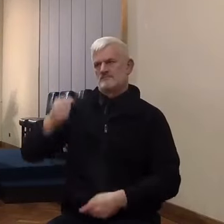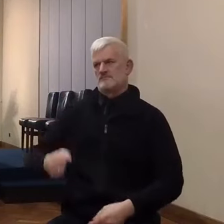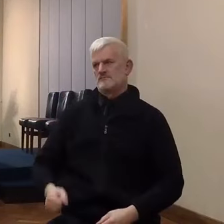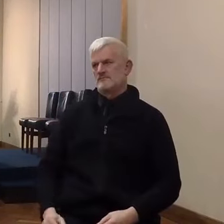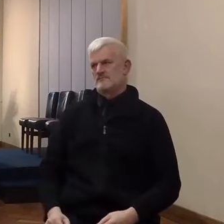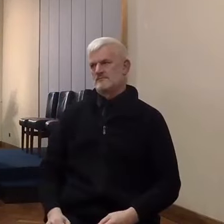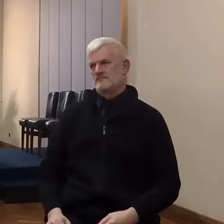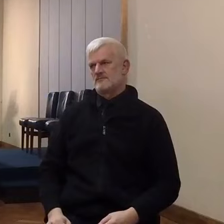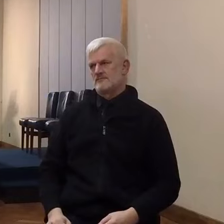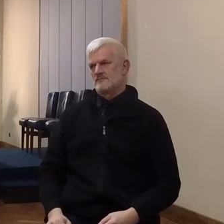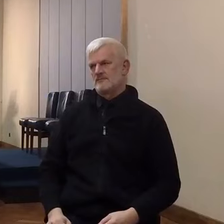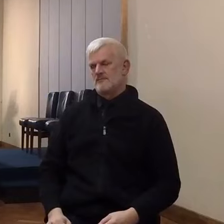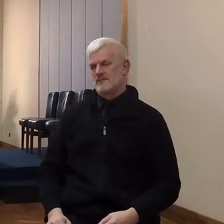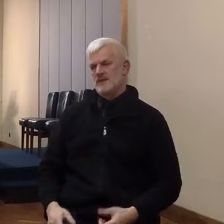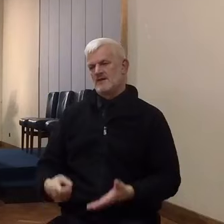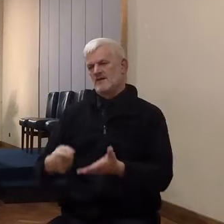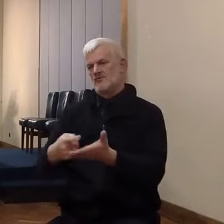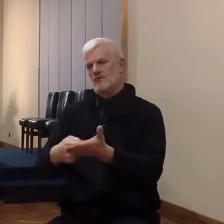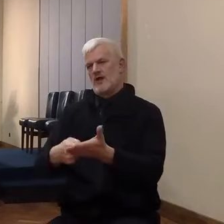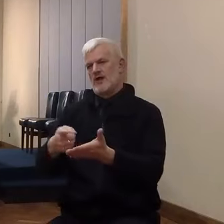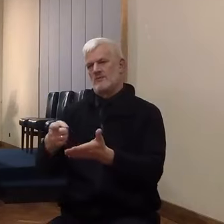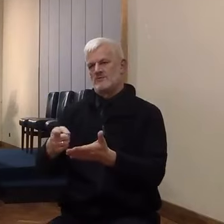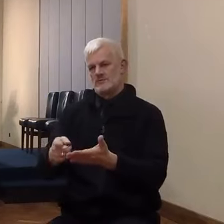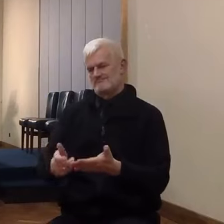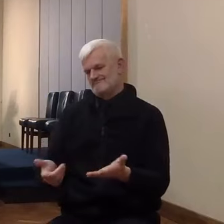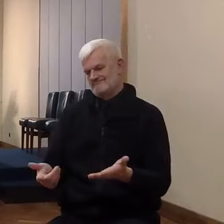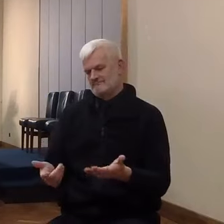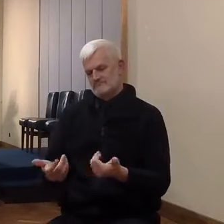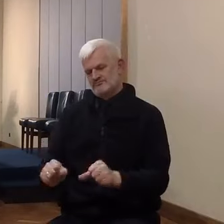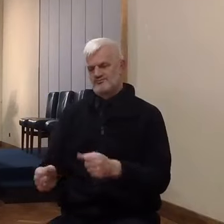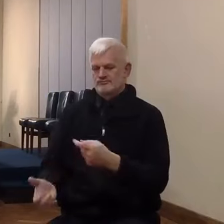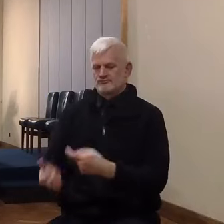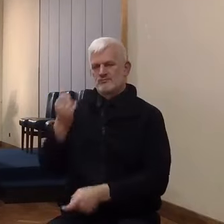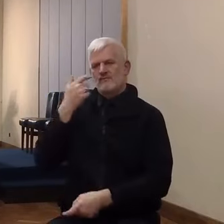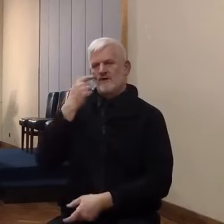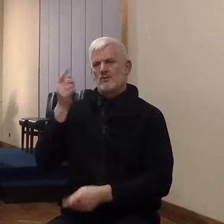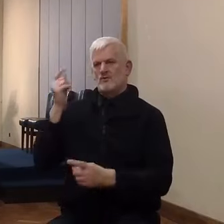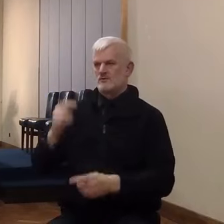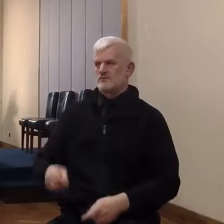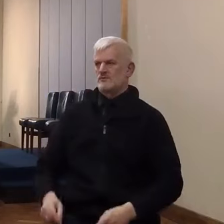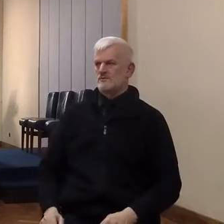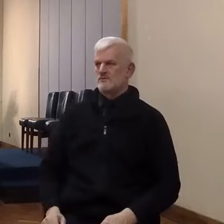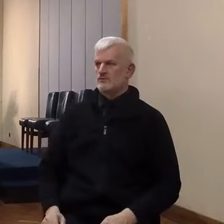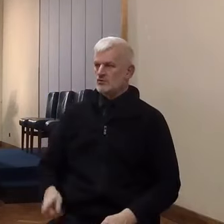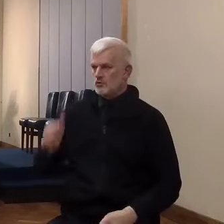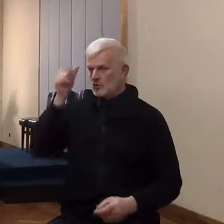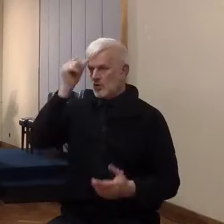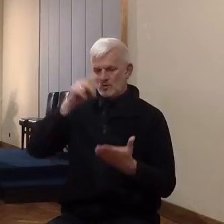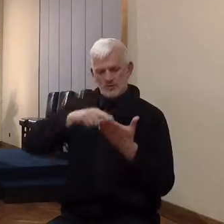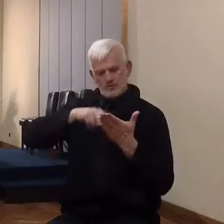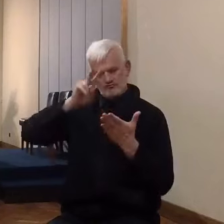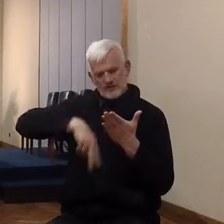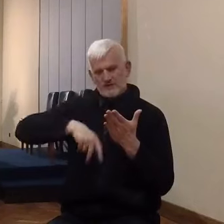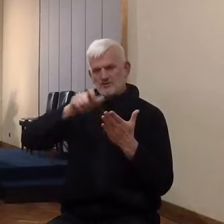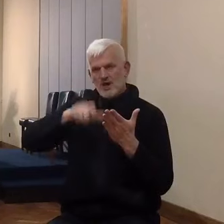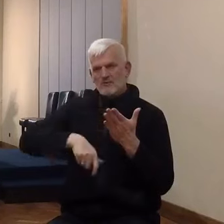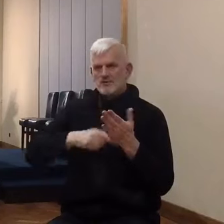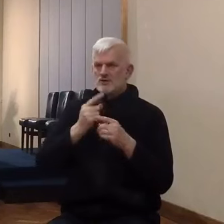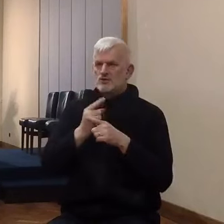Faith, again, must always be in the work of grace. There's faith running through this chapter. As I mentioned,